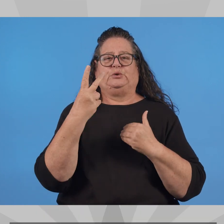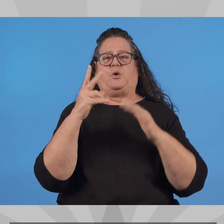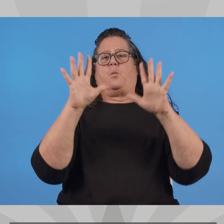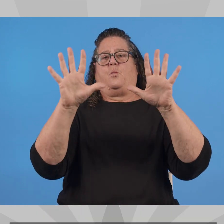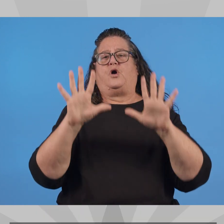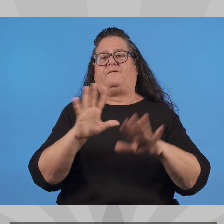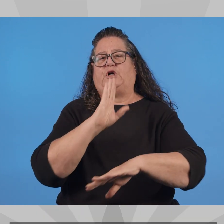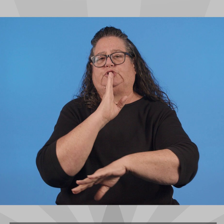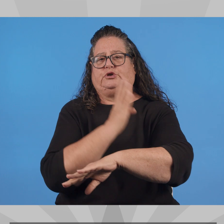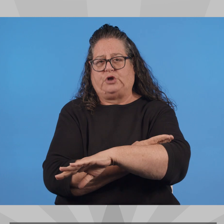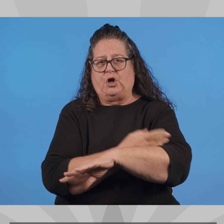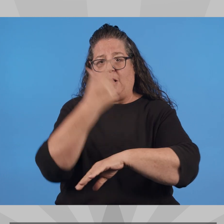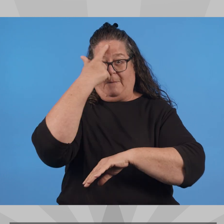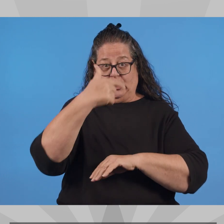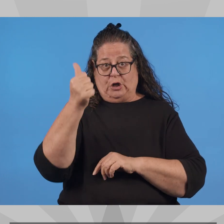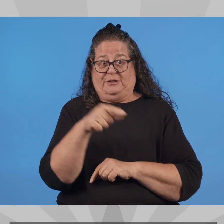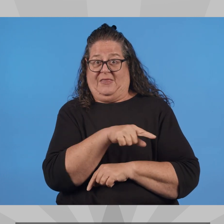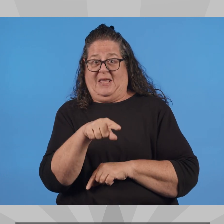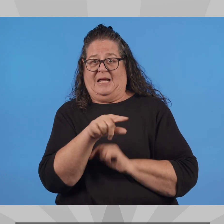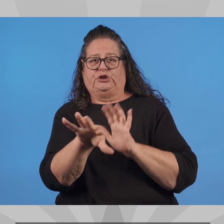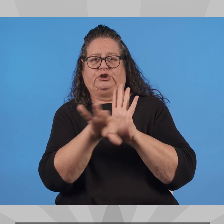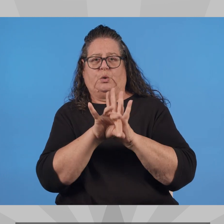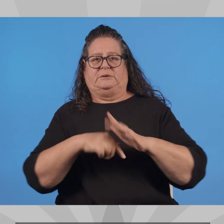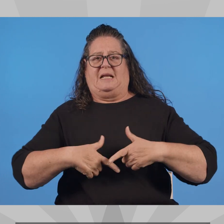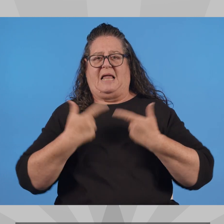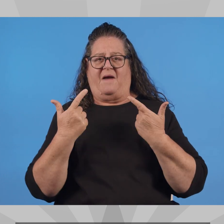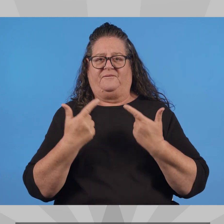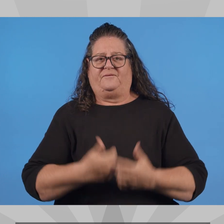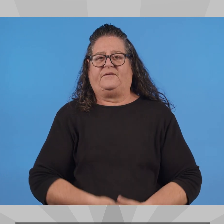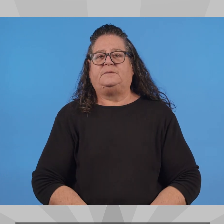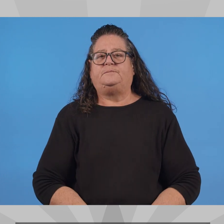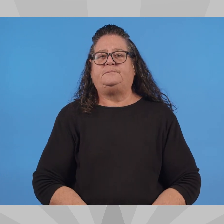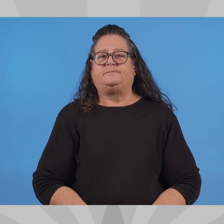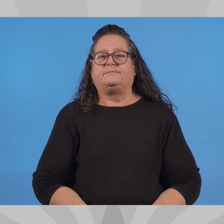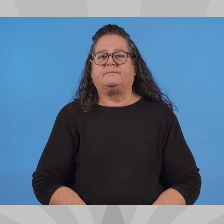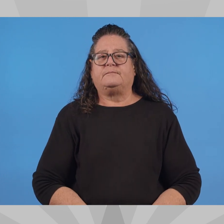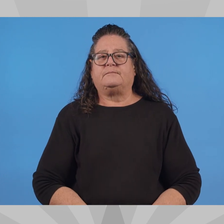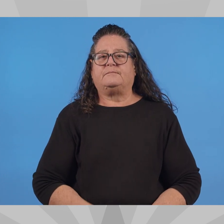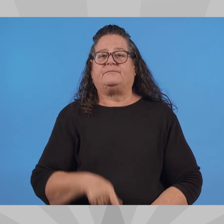I am the recipient of two wonderful girls because two young ladies chose life.